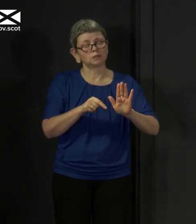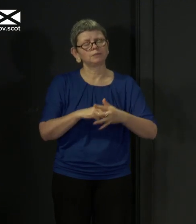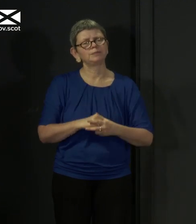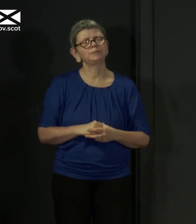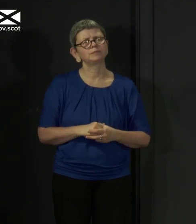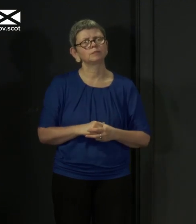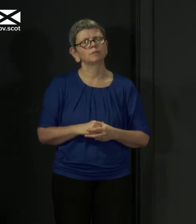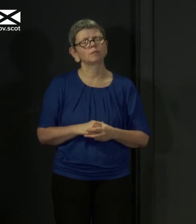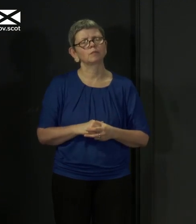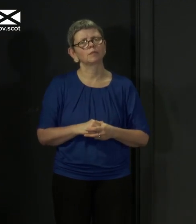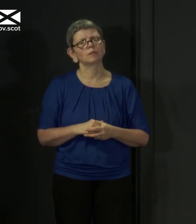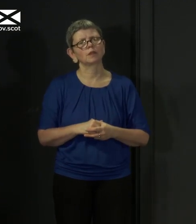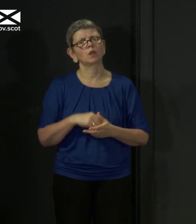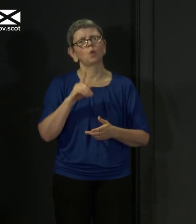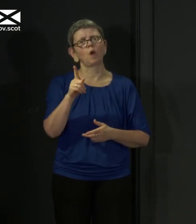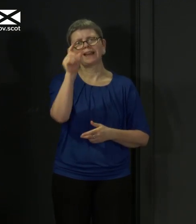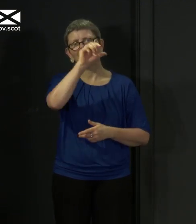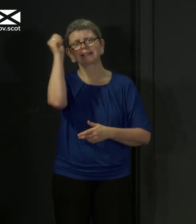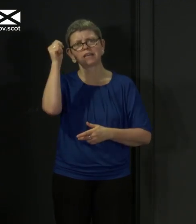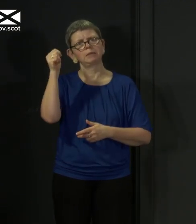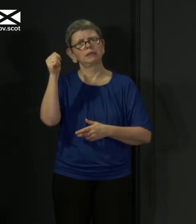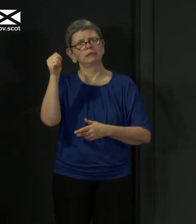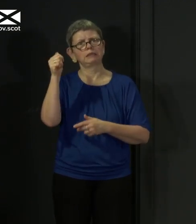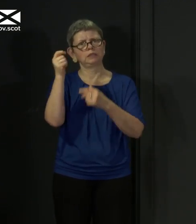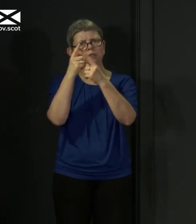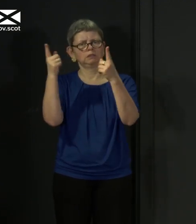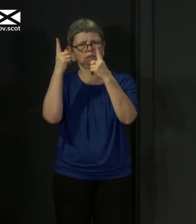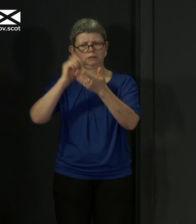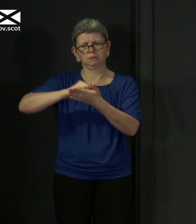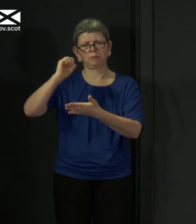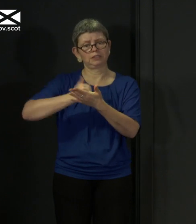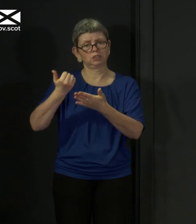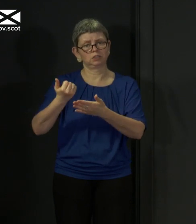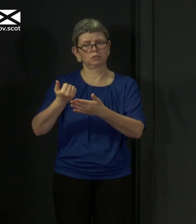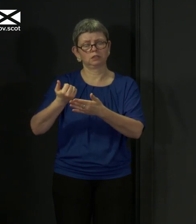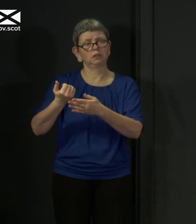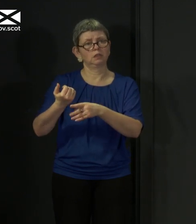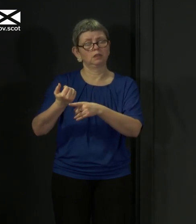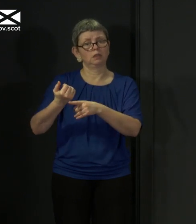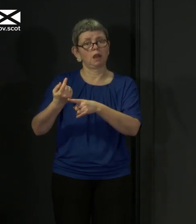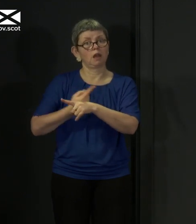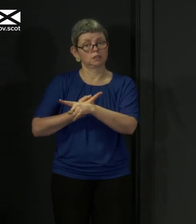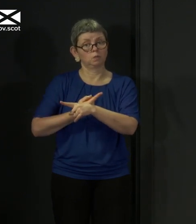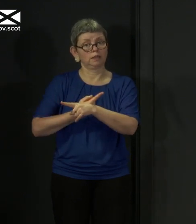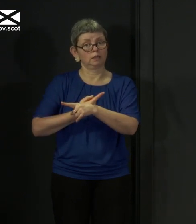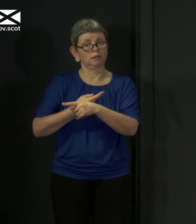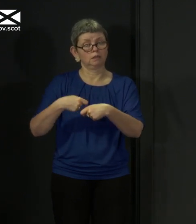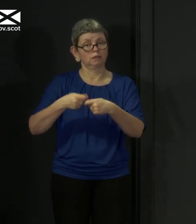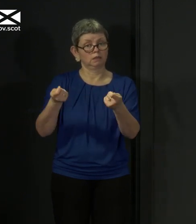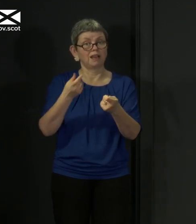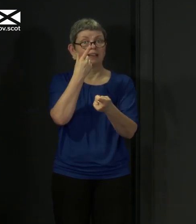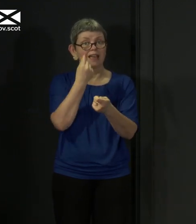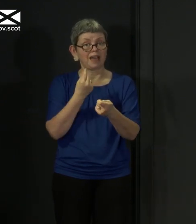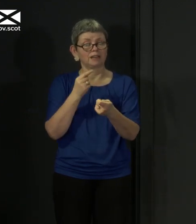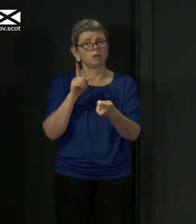an academic piece that was published last week, though, and certainly can make this available if people are interested, where the comment made